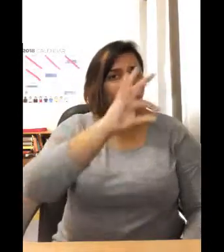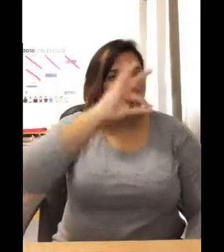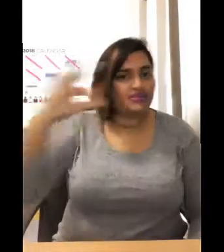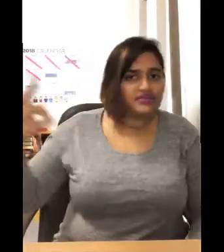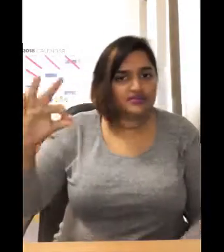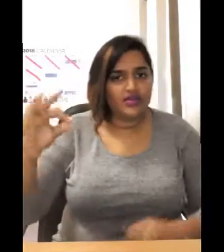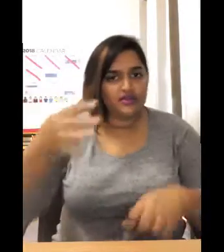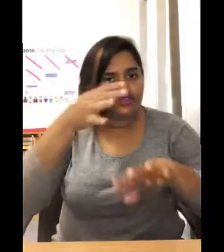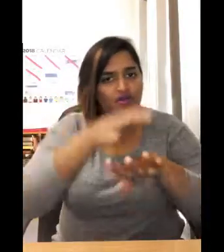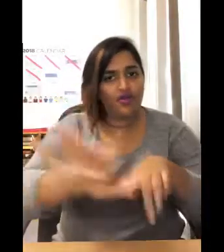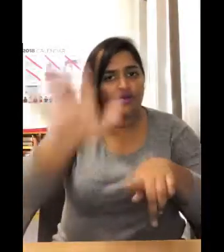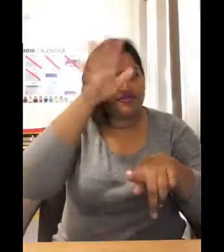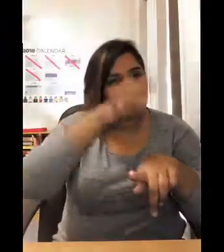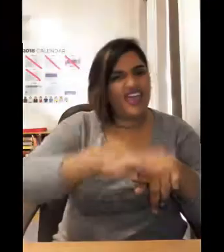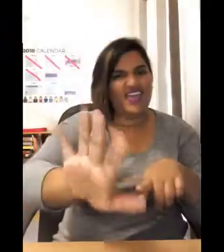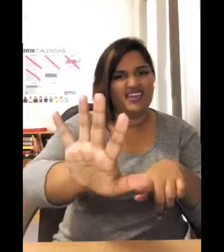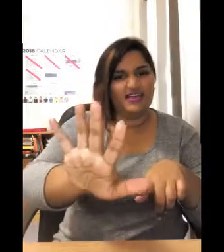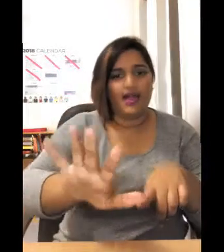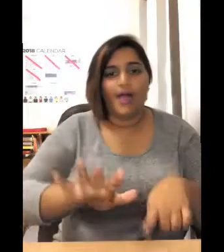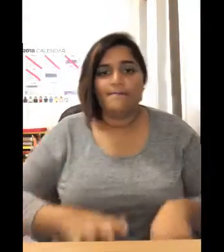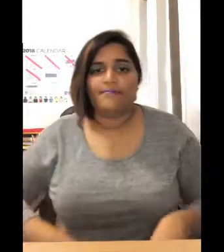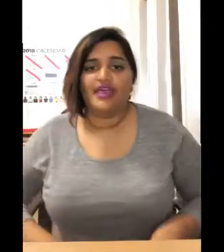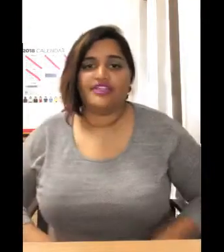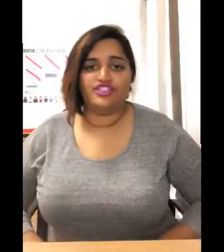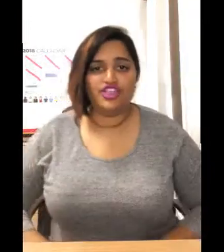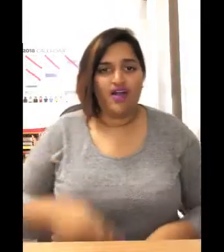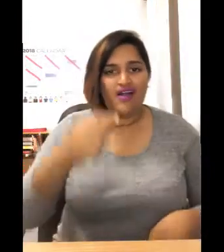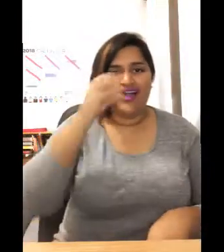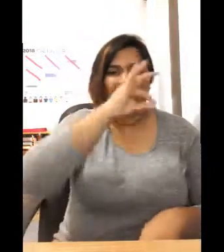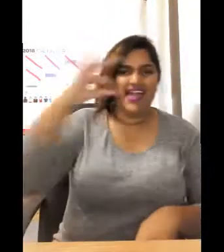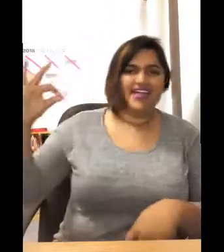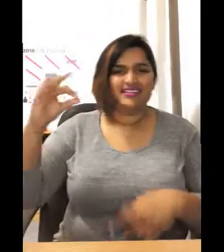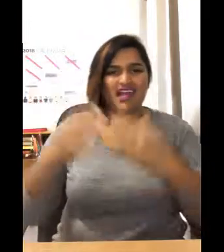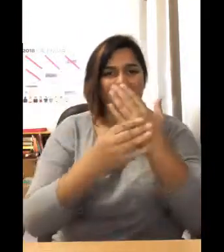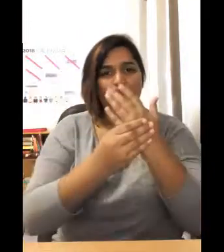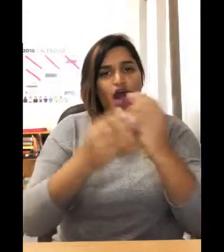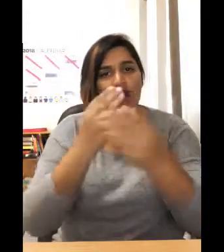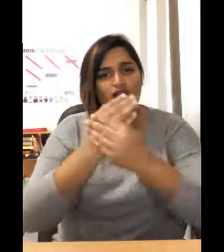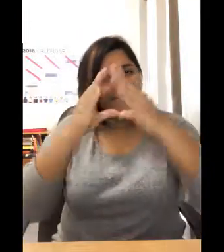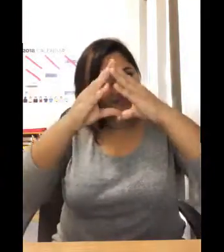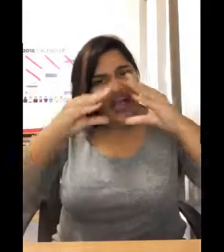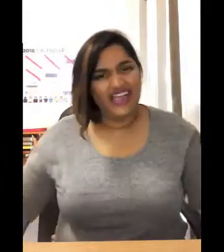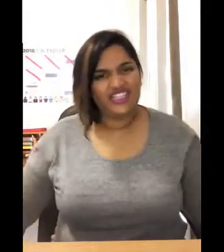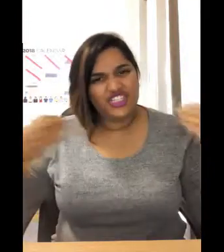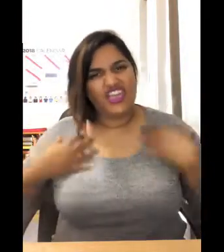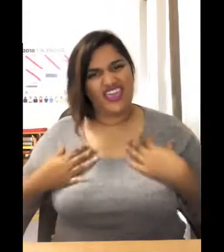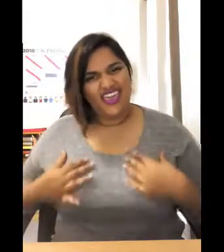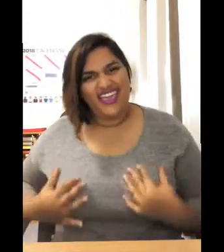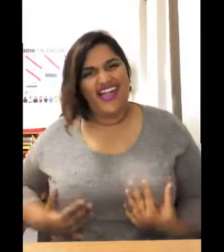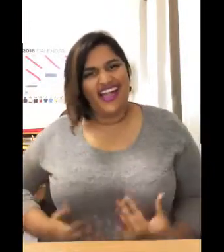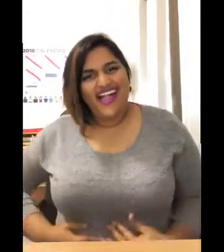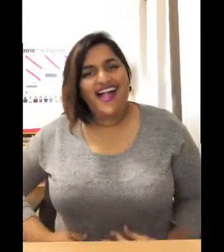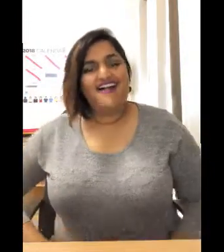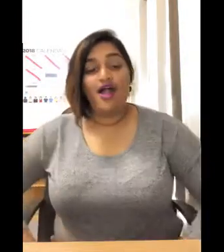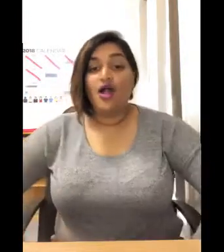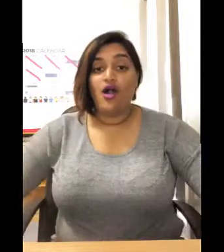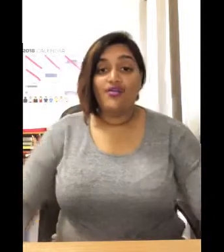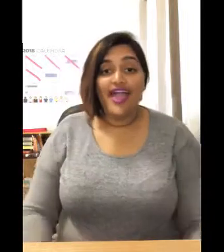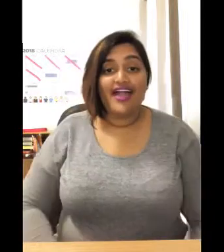Oh yeah, point your finger, get your hands off of my trigger. Oh yeah,